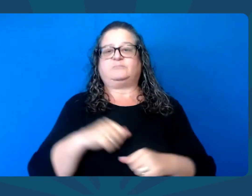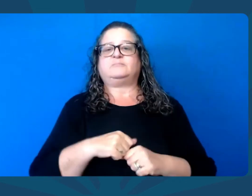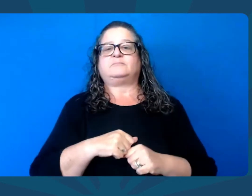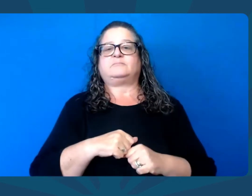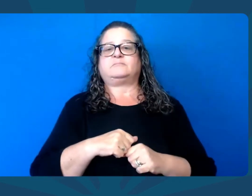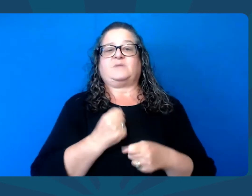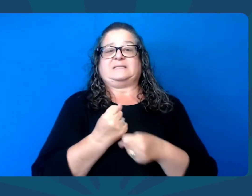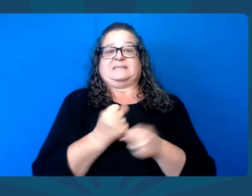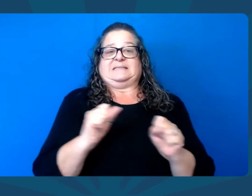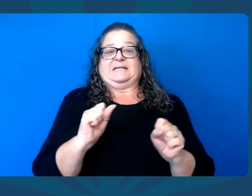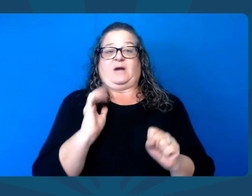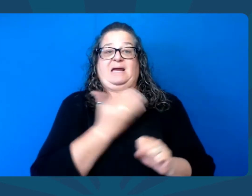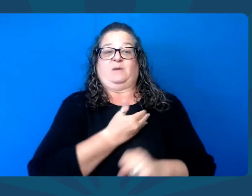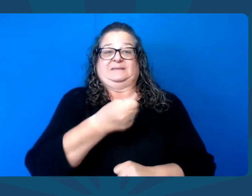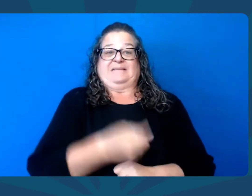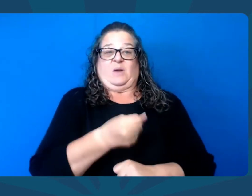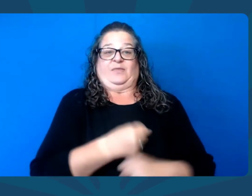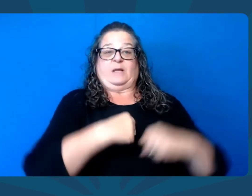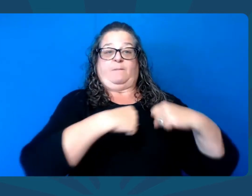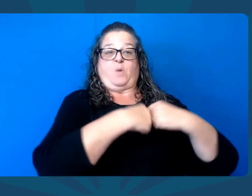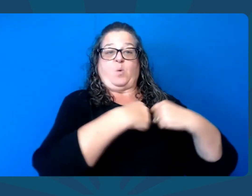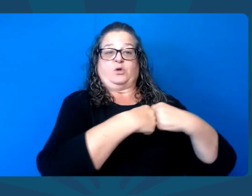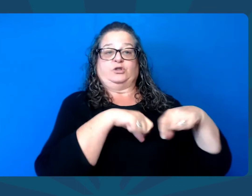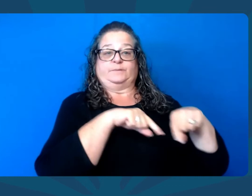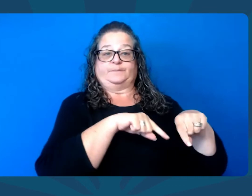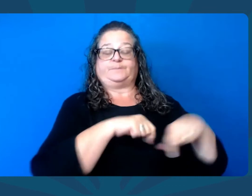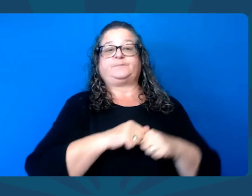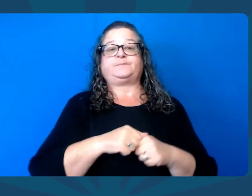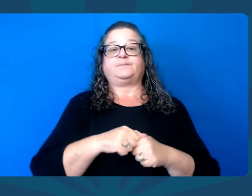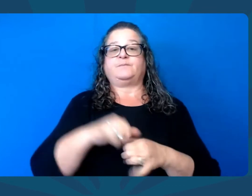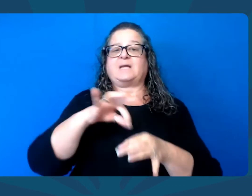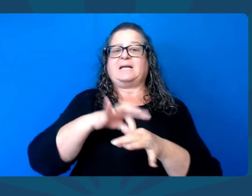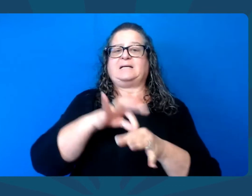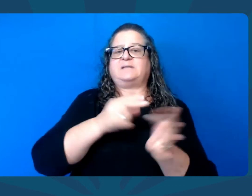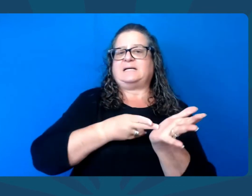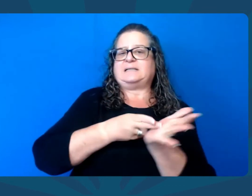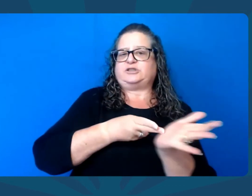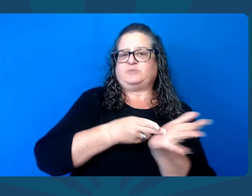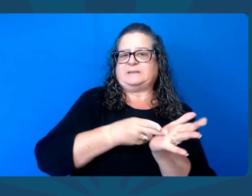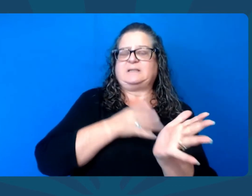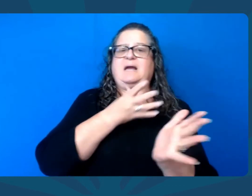I support first responders, securing our border,